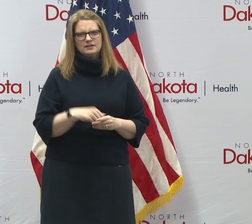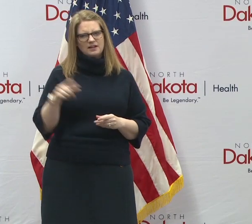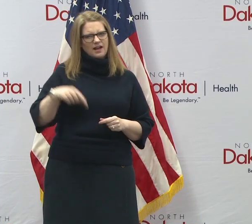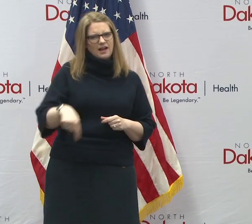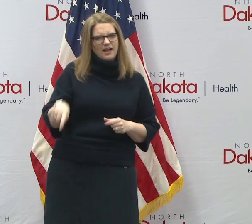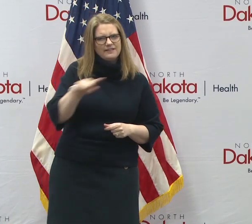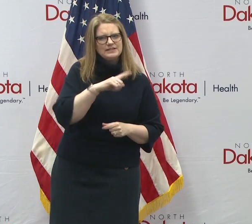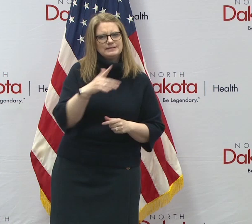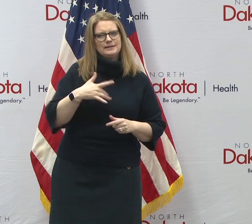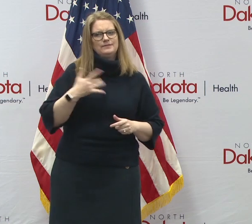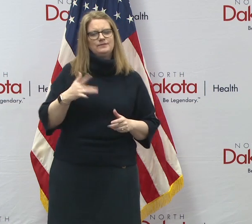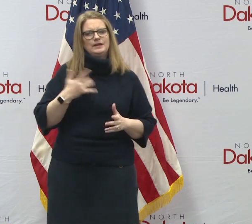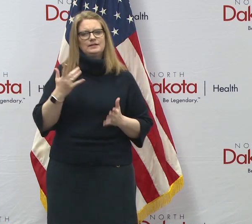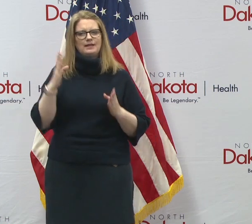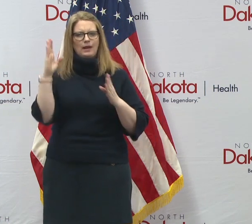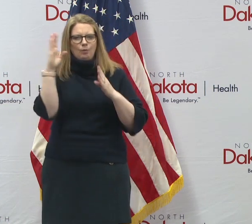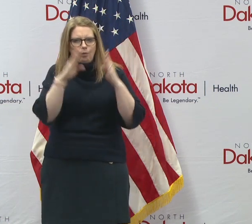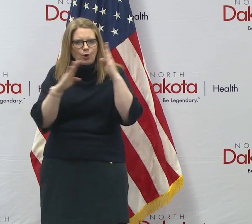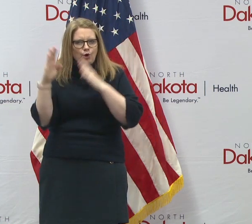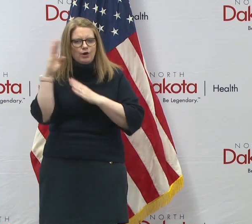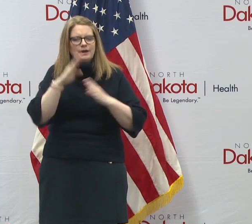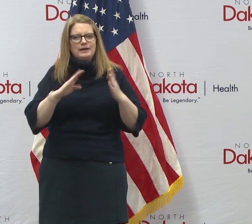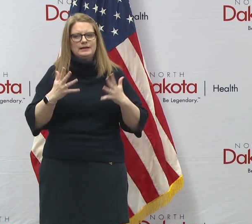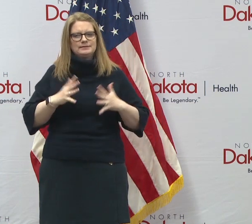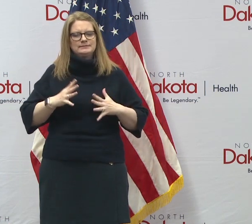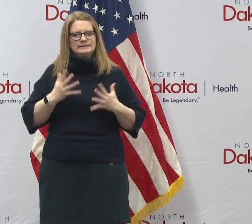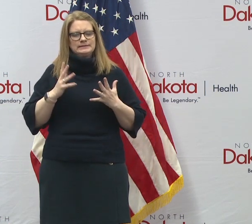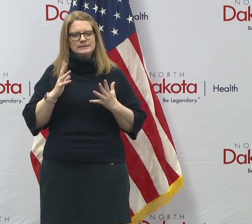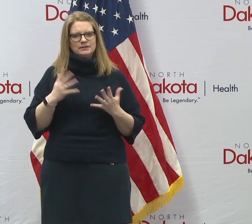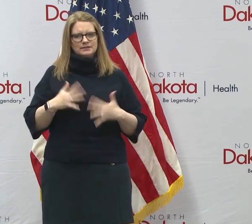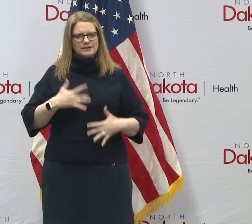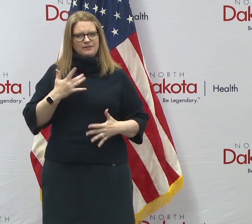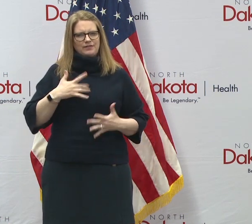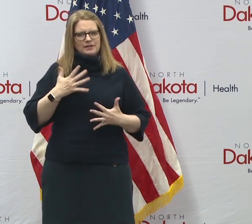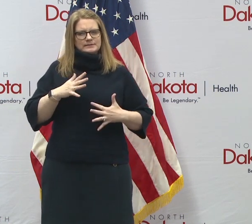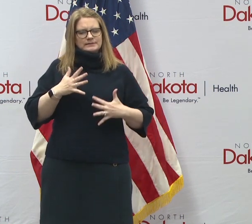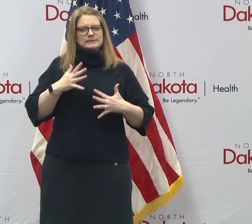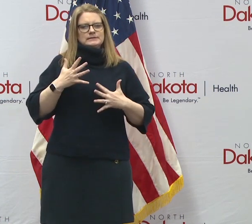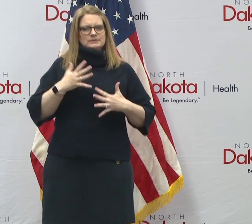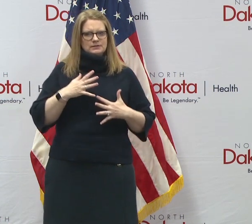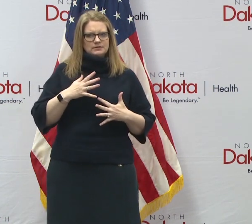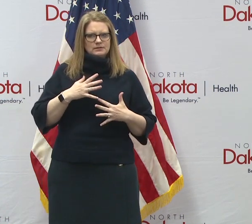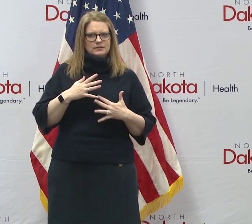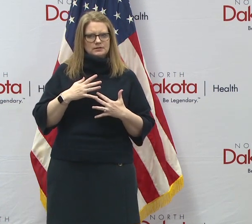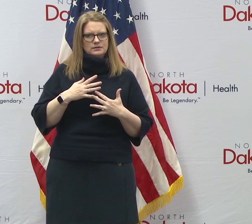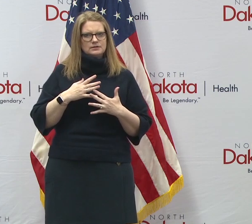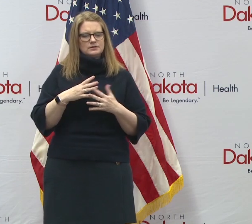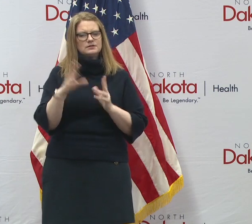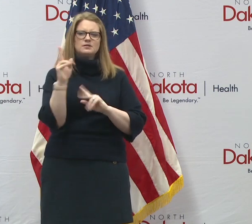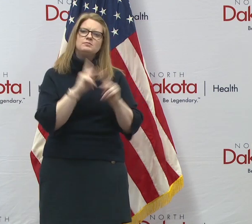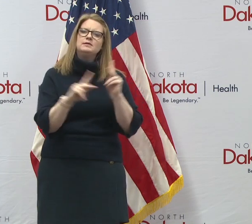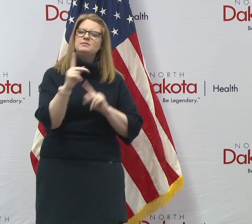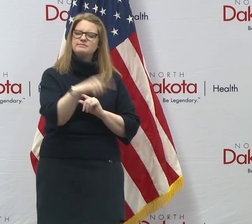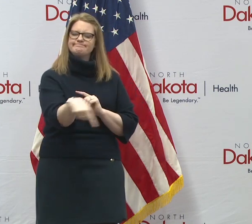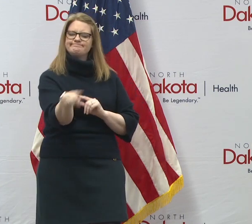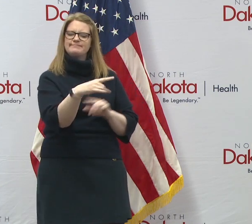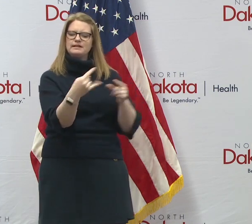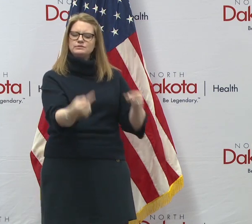and worry, but, you know, it's especially difficult for those struggling with behavioral health challenges,